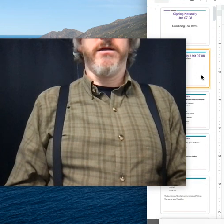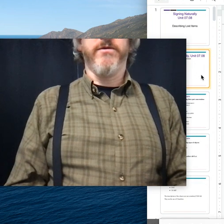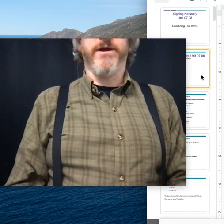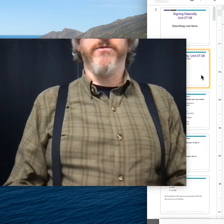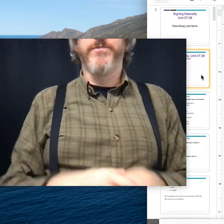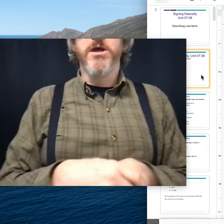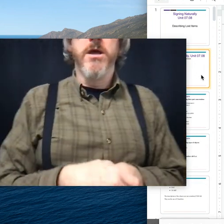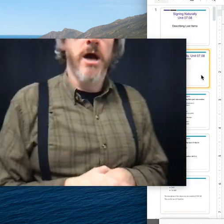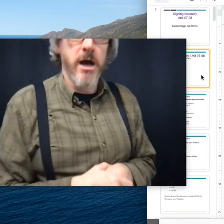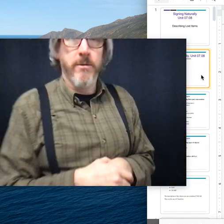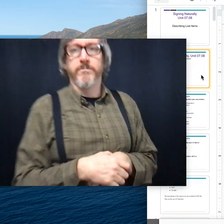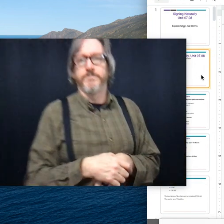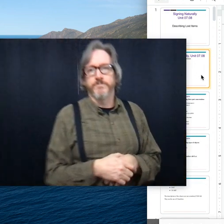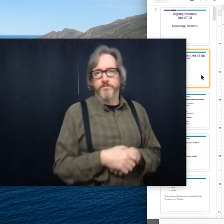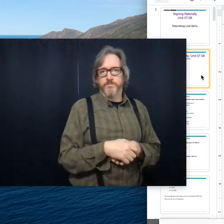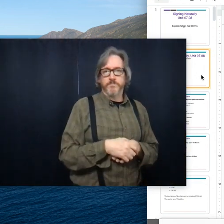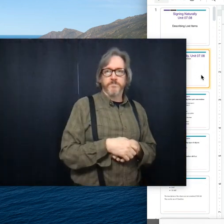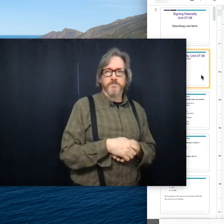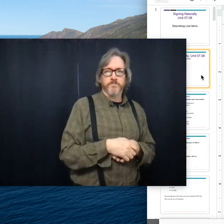why. There we go.